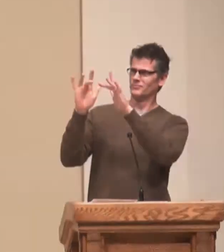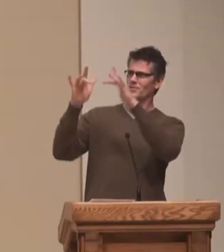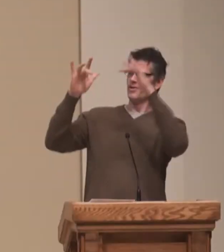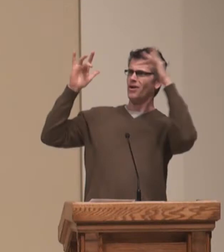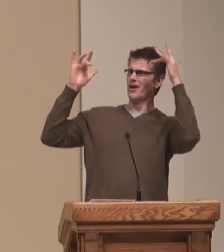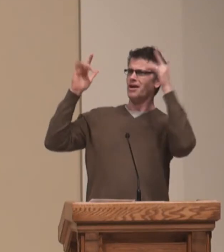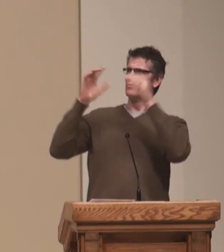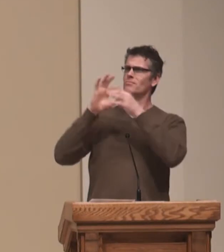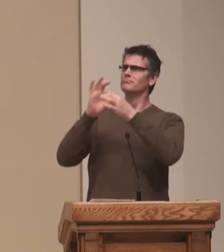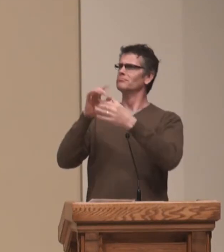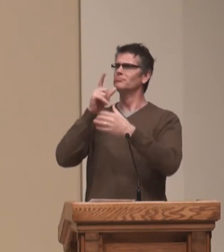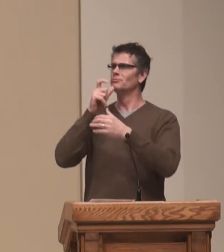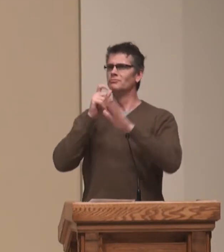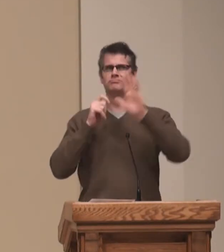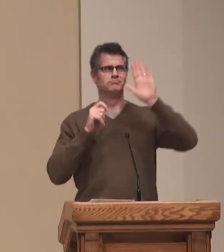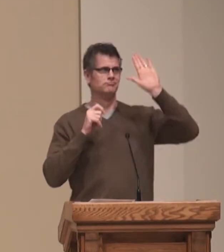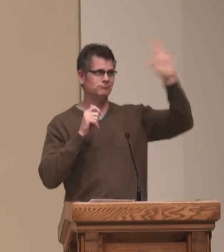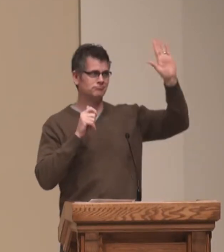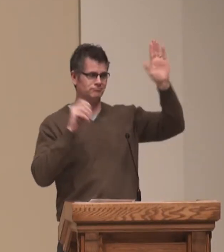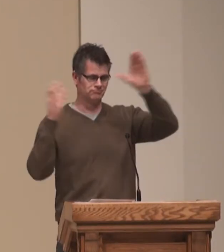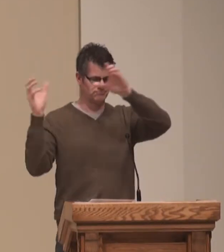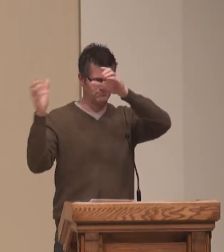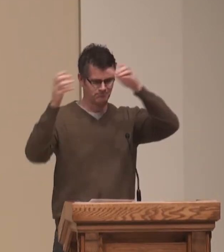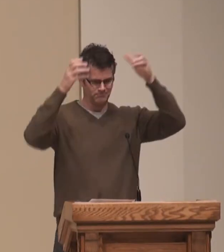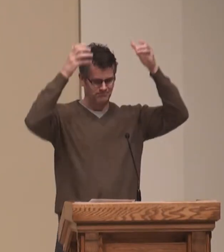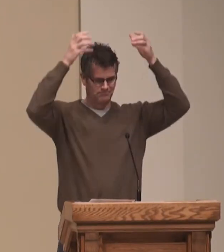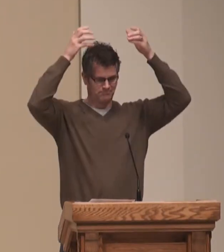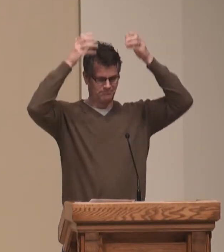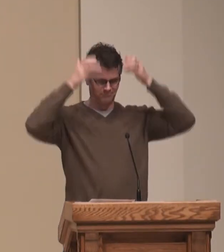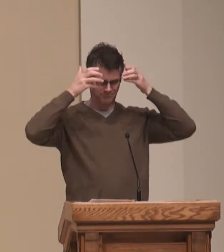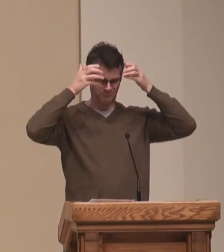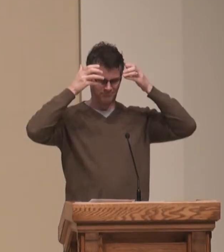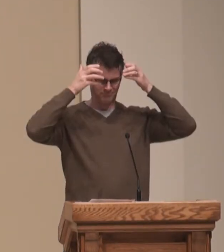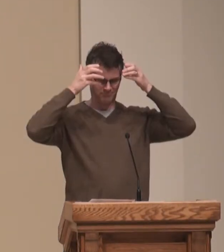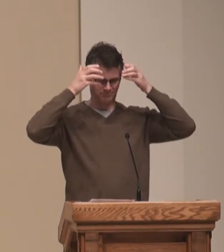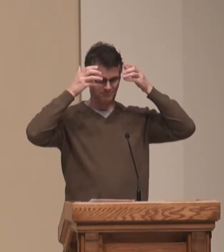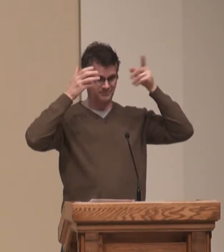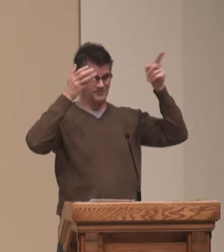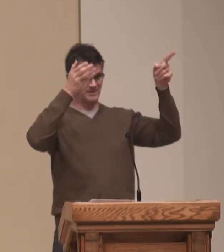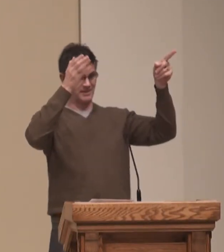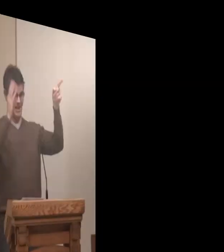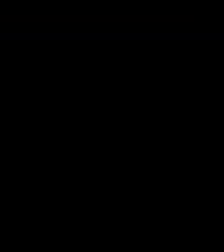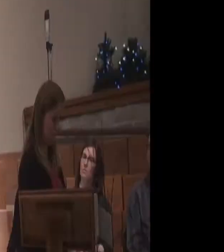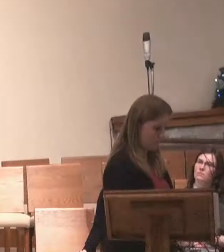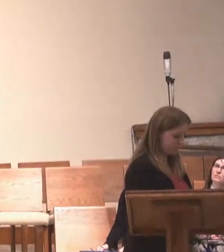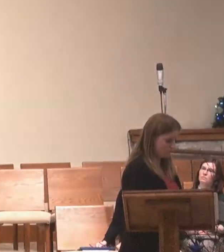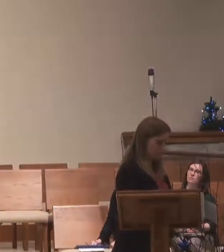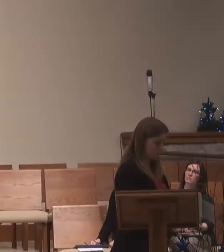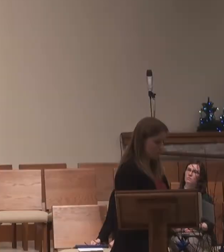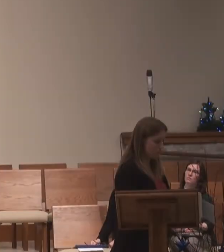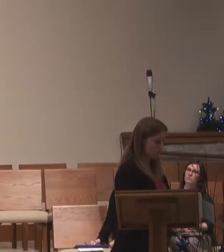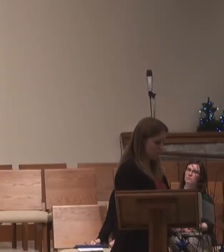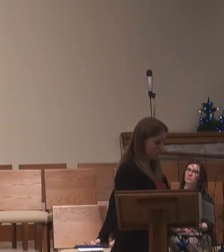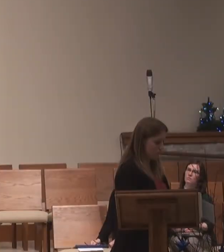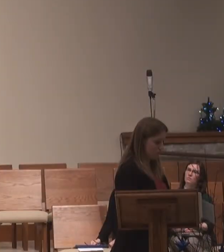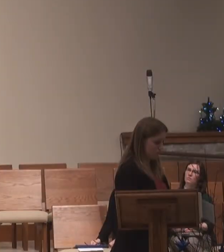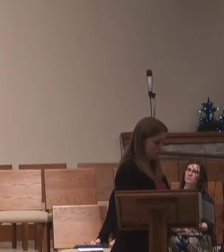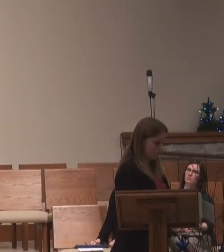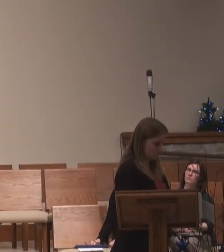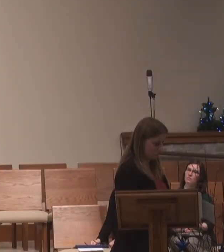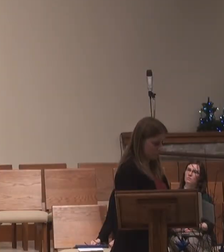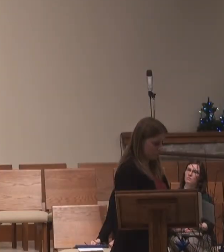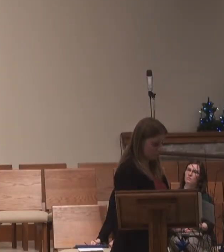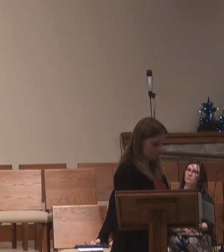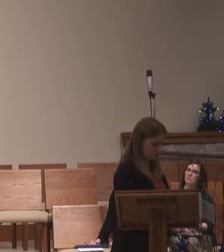Wrapped in the voice of from God, bear on your head, almighty, that your love